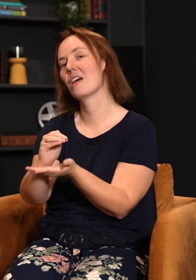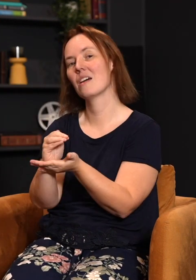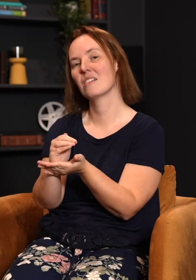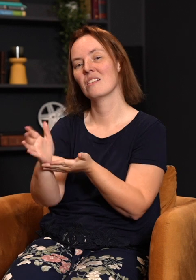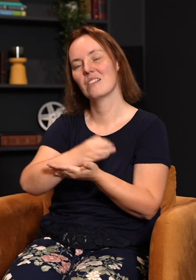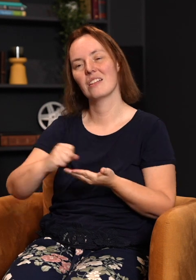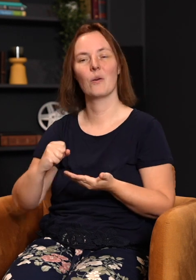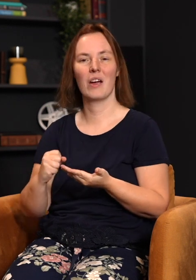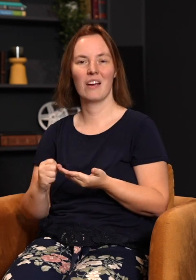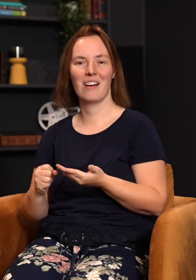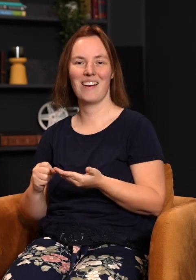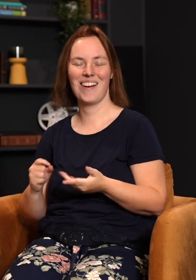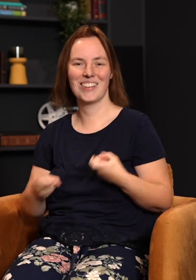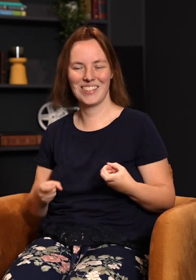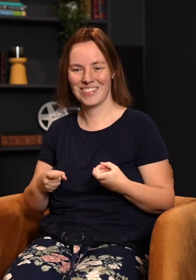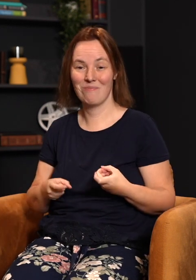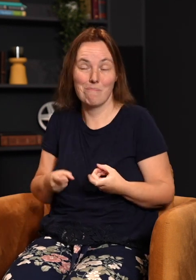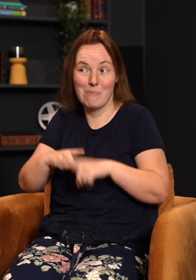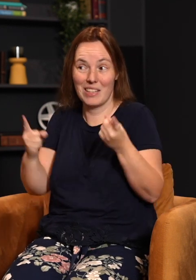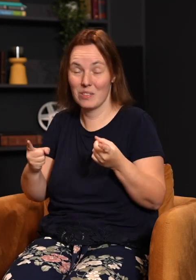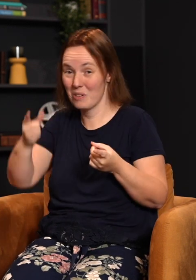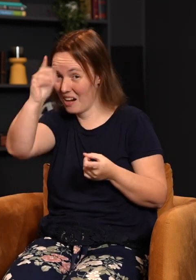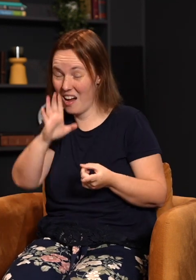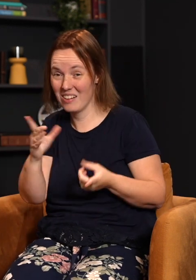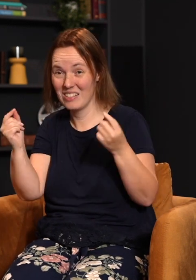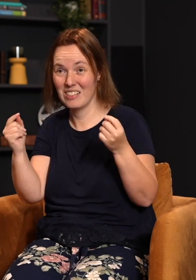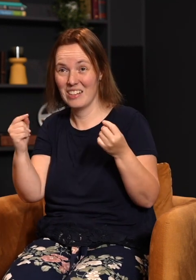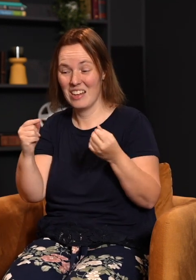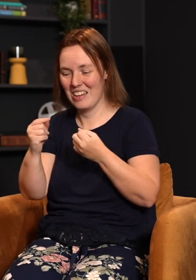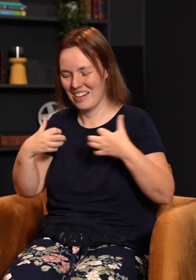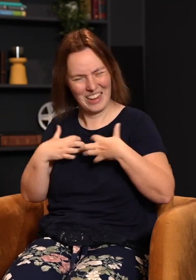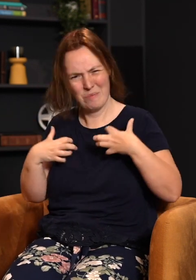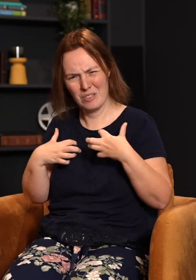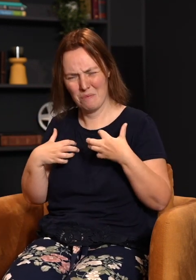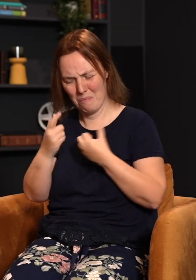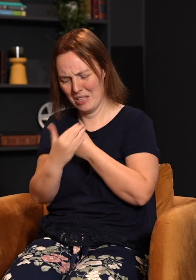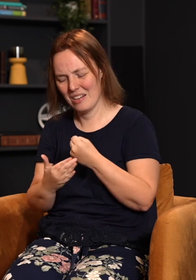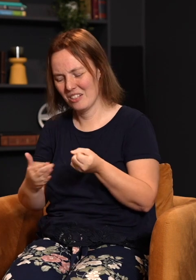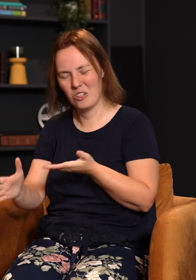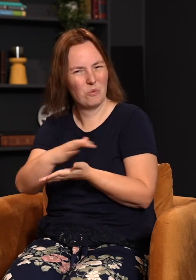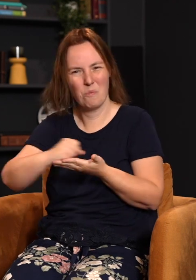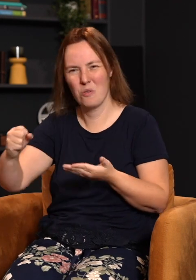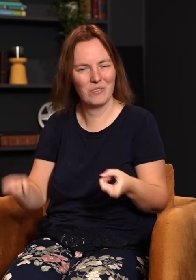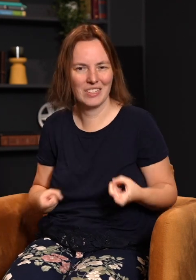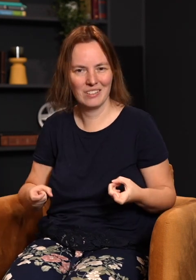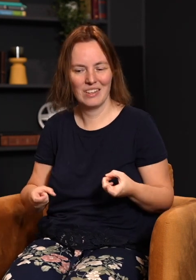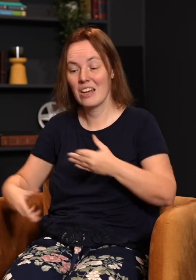the scripture says, to take away our sin. But that's what God was doing, because at that time, an animal's blood could not remove sin. The